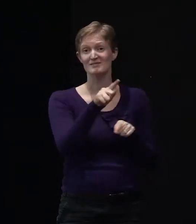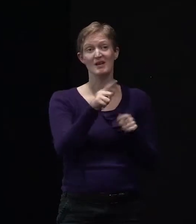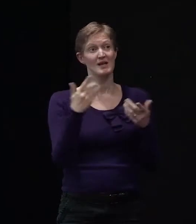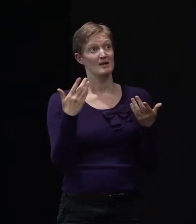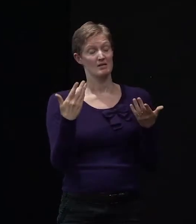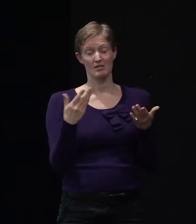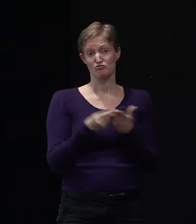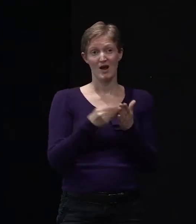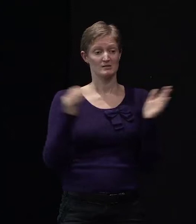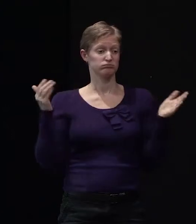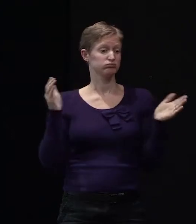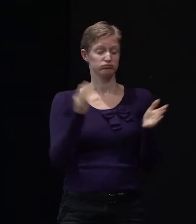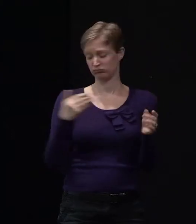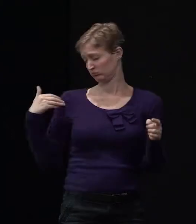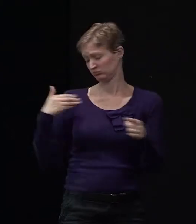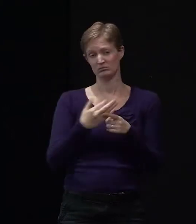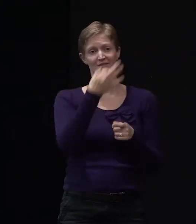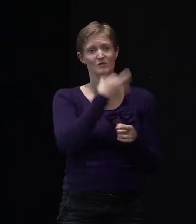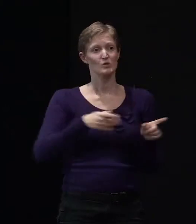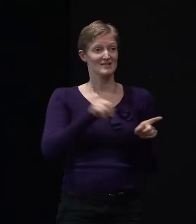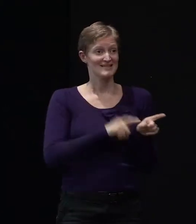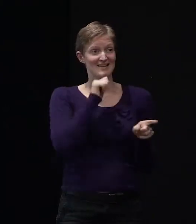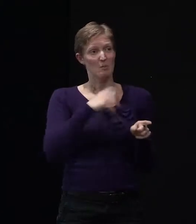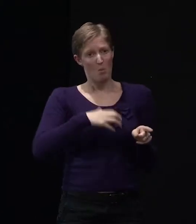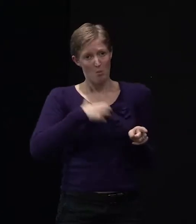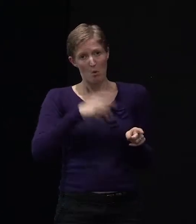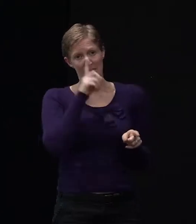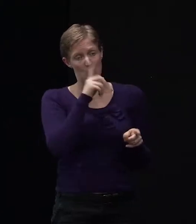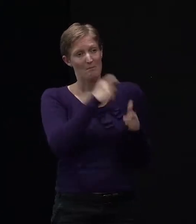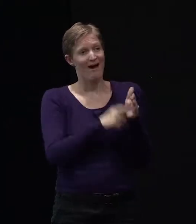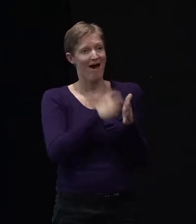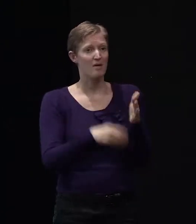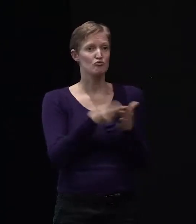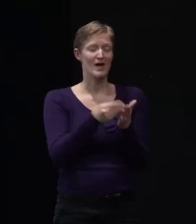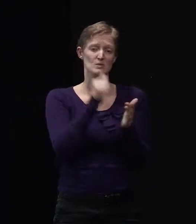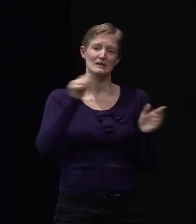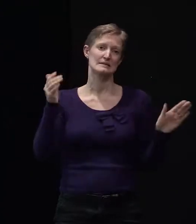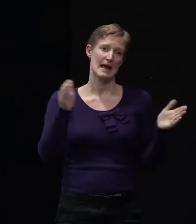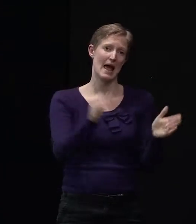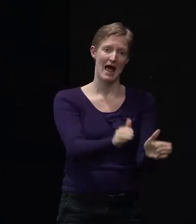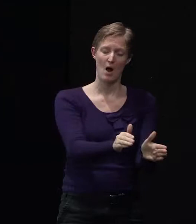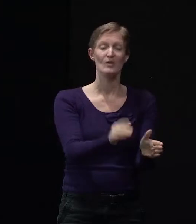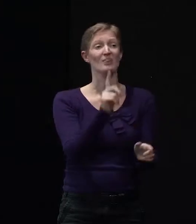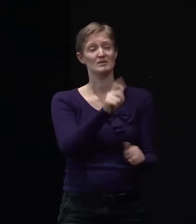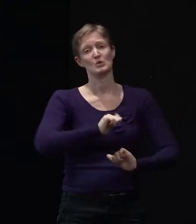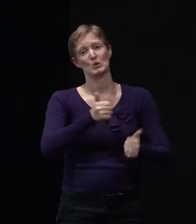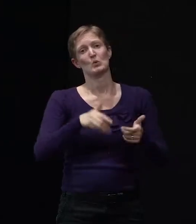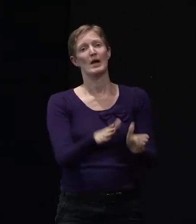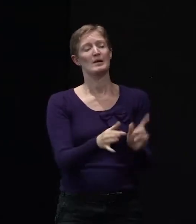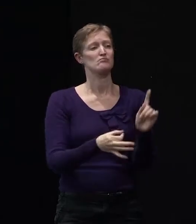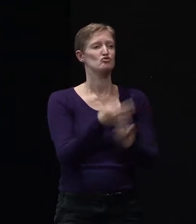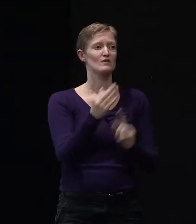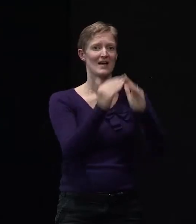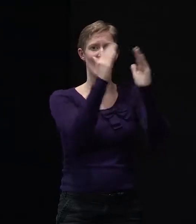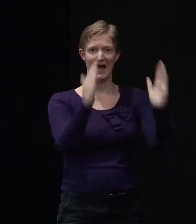solar water heating is also something that you could think about as being an improvement to an existing house. And those are things